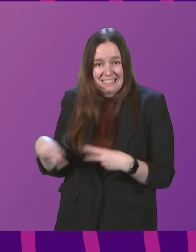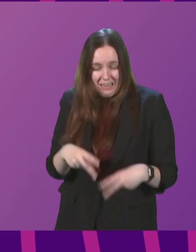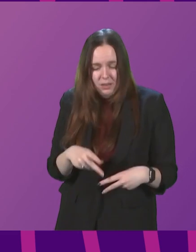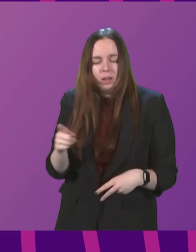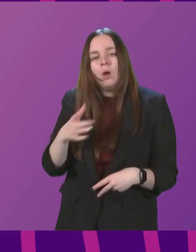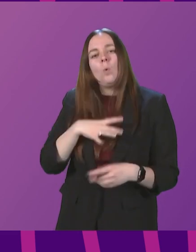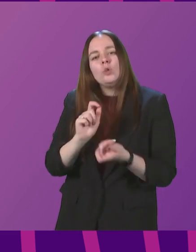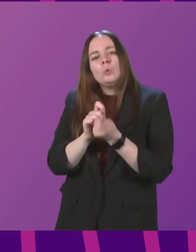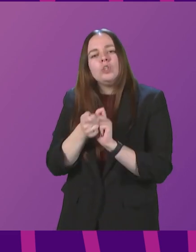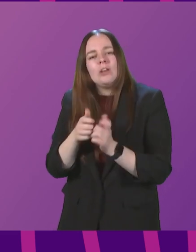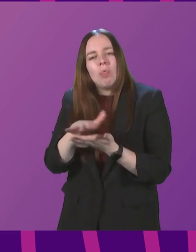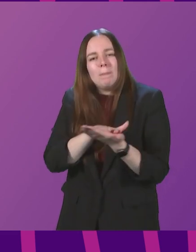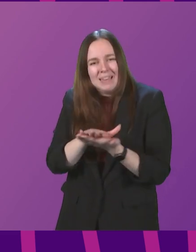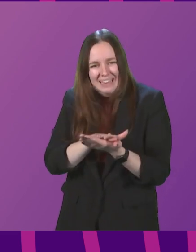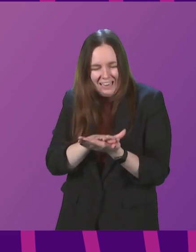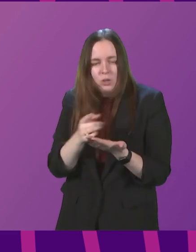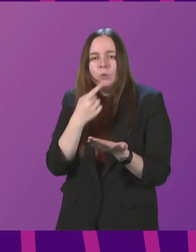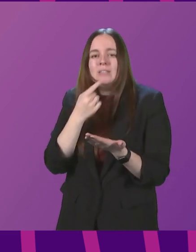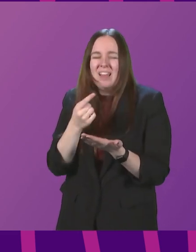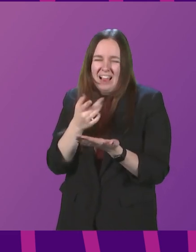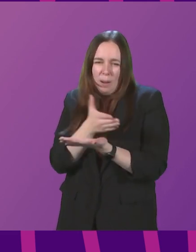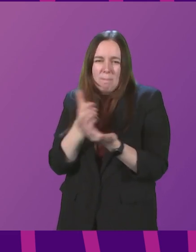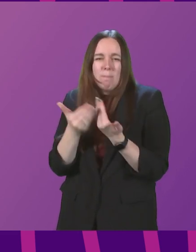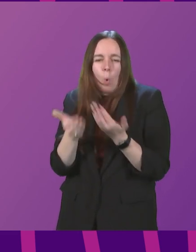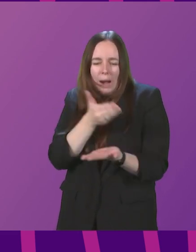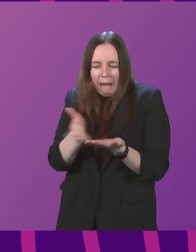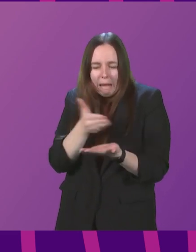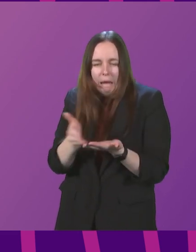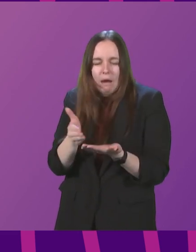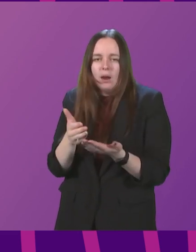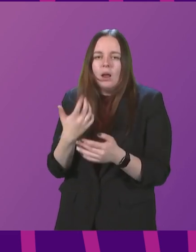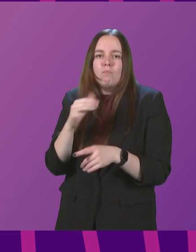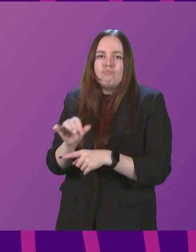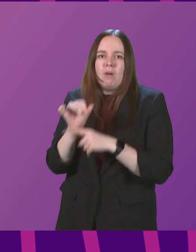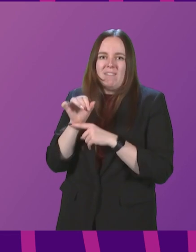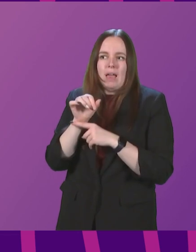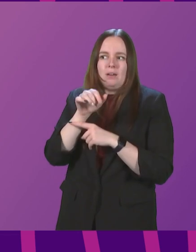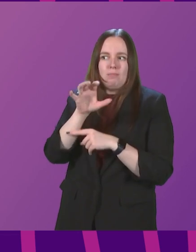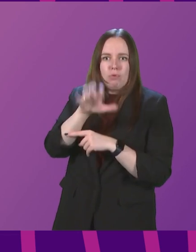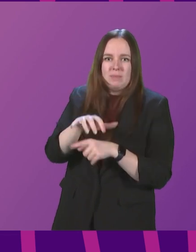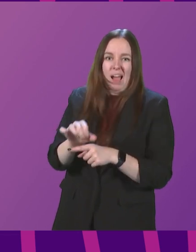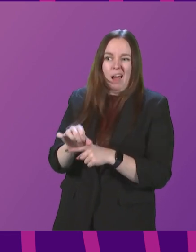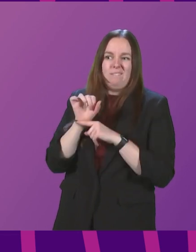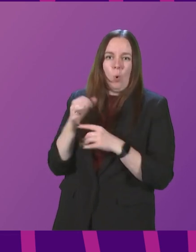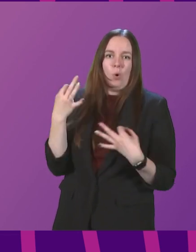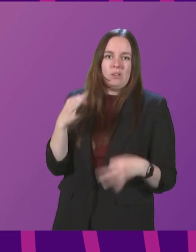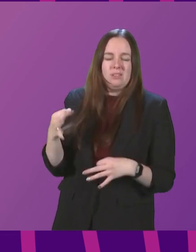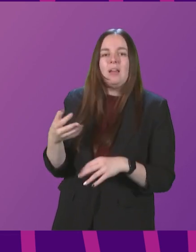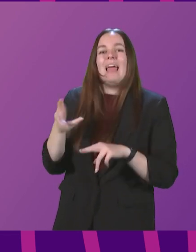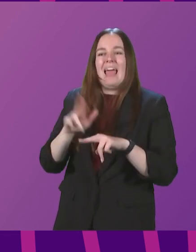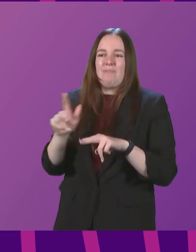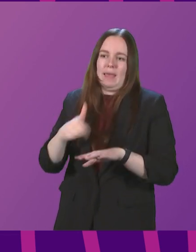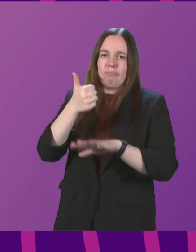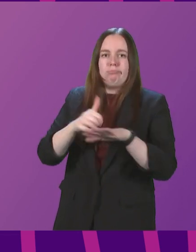amend the definition here to provide greater clarity and prevent premises from avoiding certification simply by having tables on a